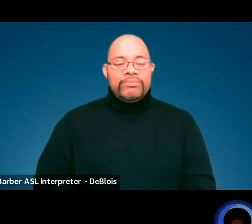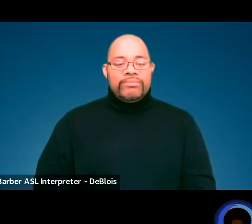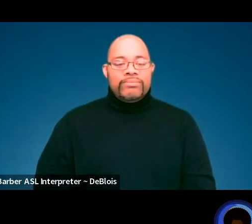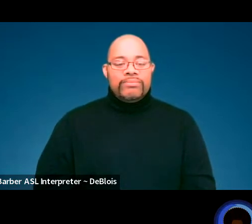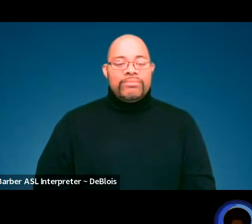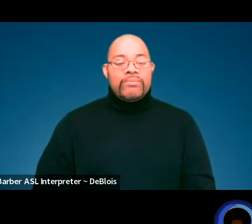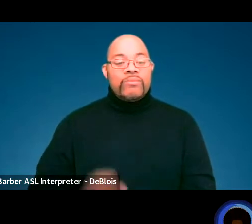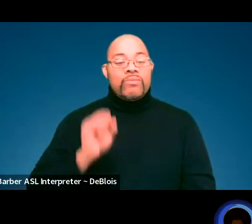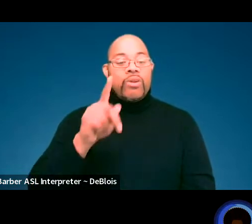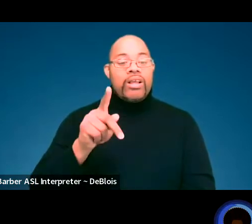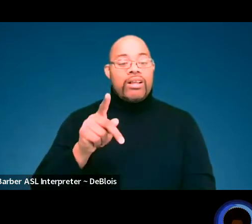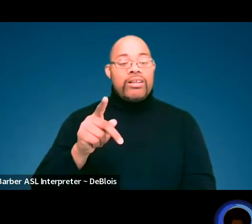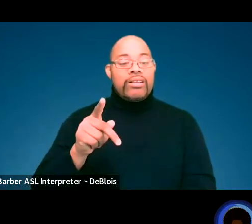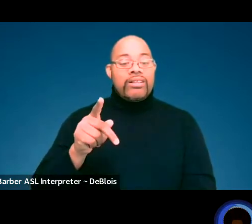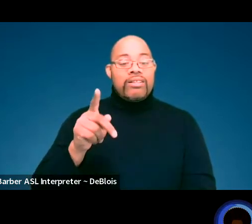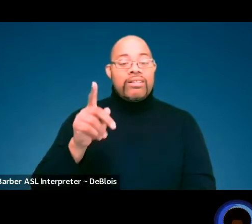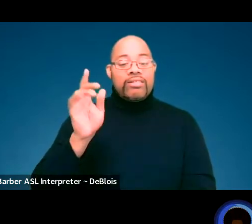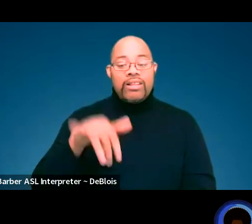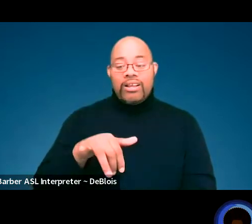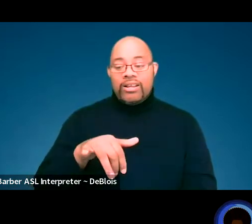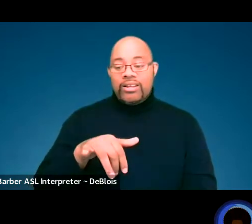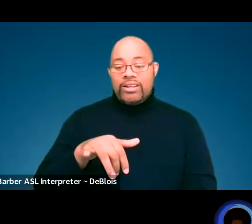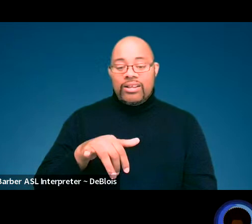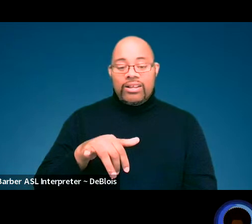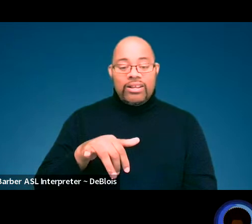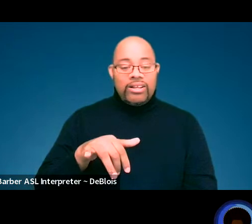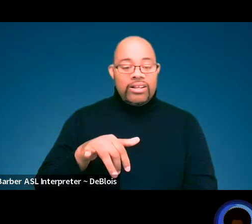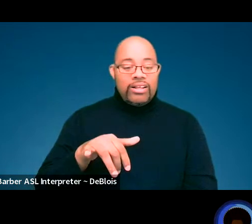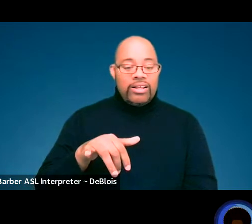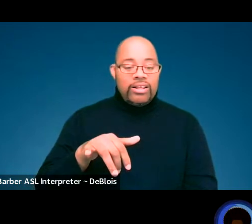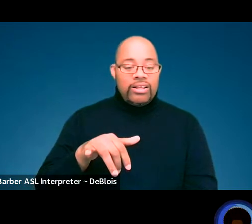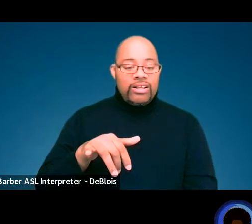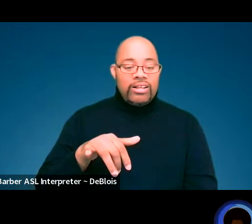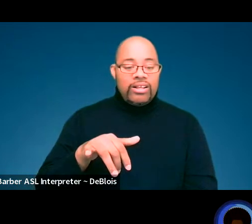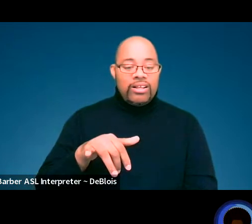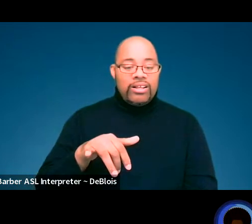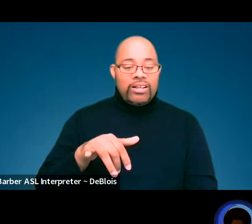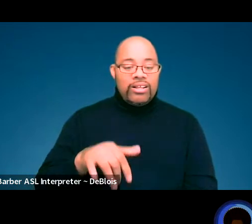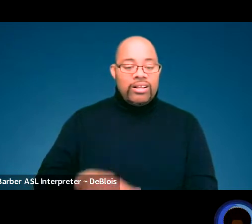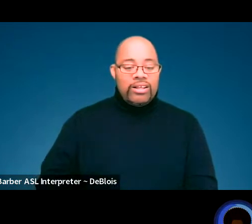Okay. Okay. Here is, if can paste it.